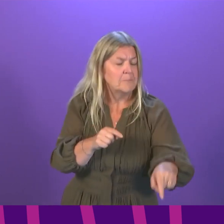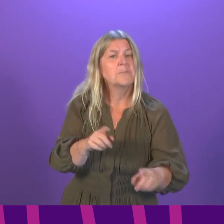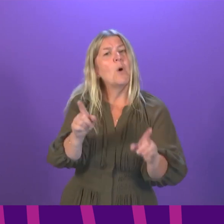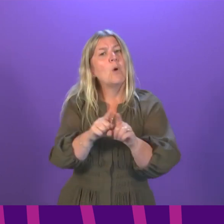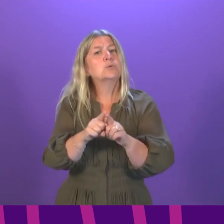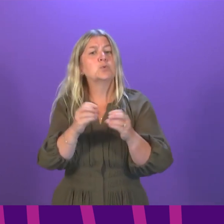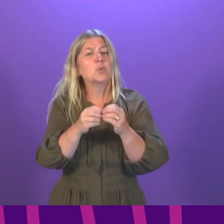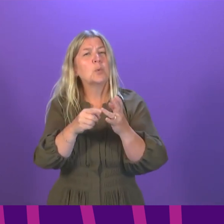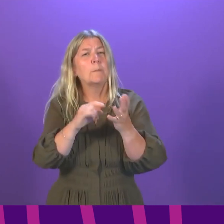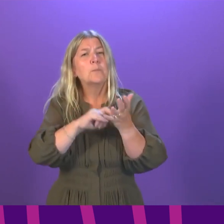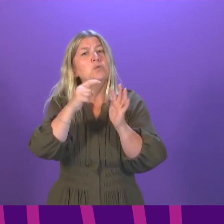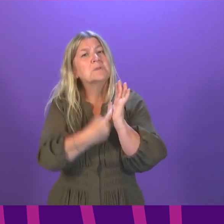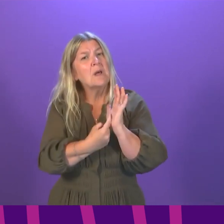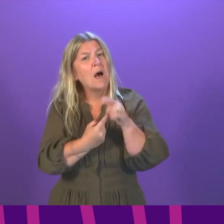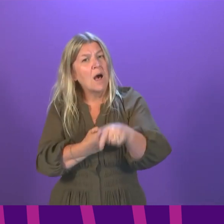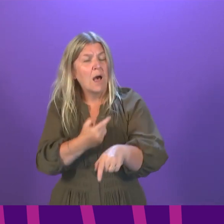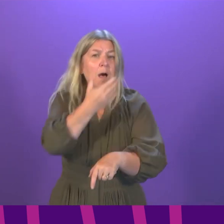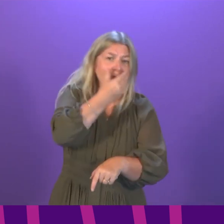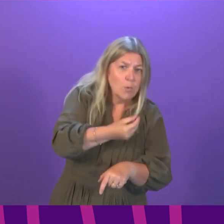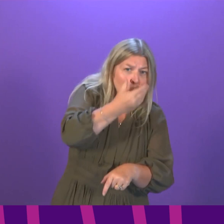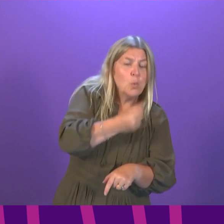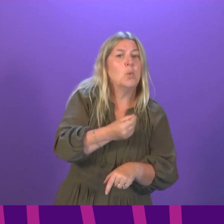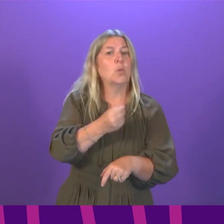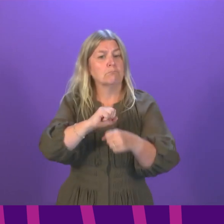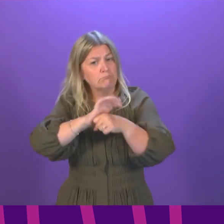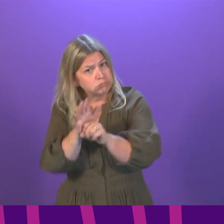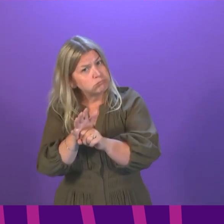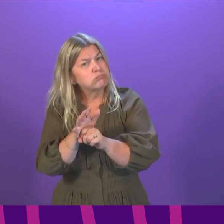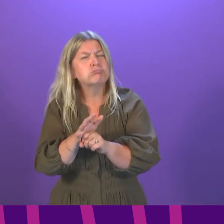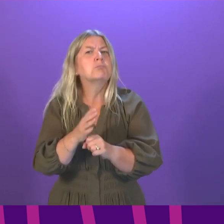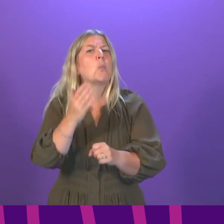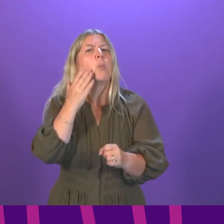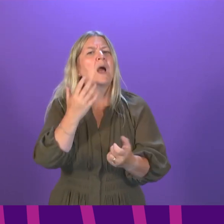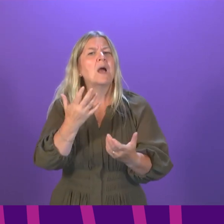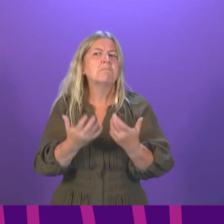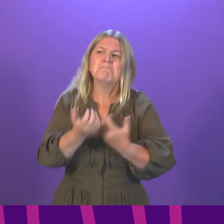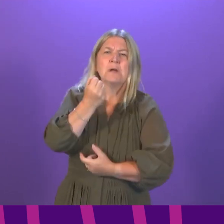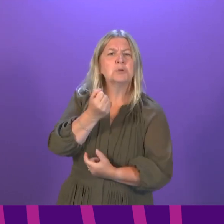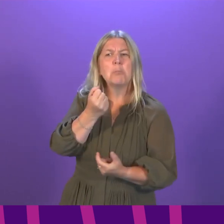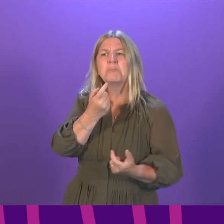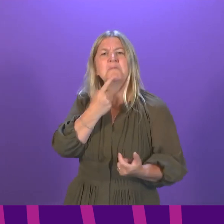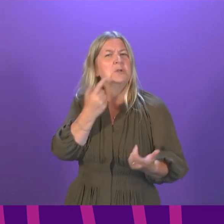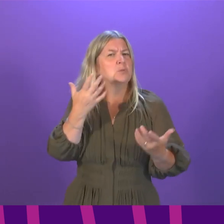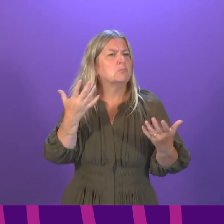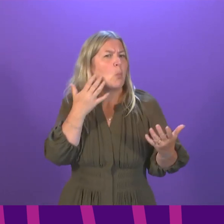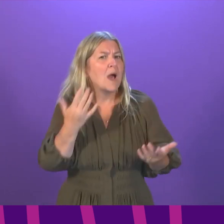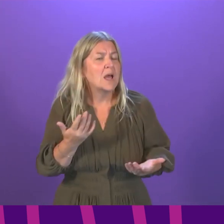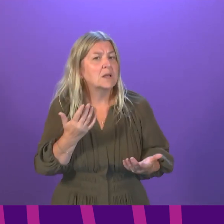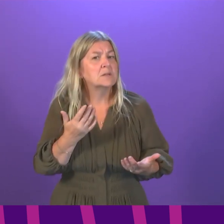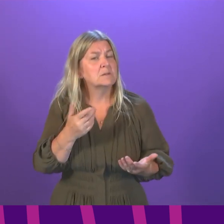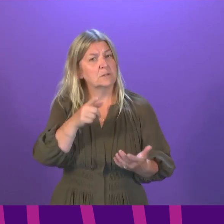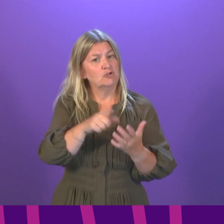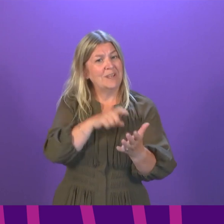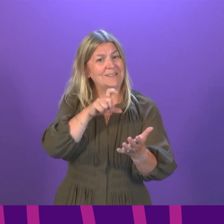individuals most at risk receive details of how the autumn booster programme will run? The JCVI Interim Advice suggests that that should start in